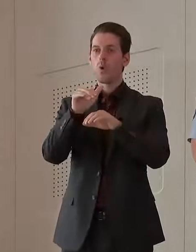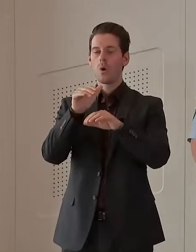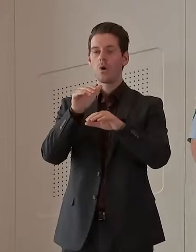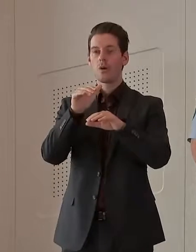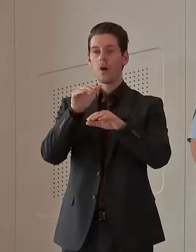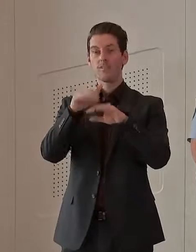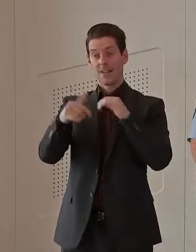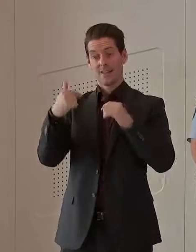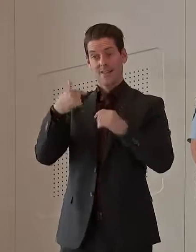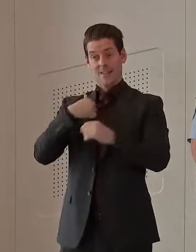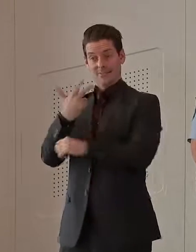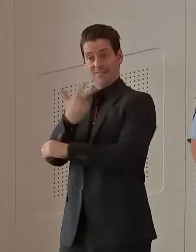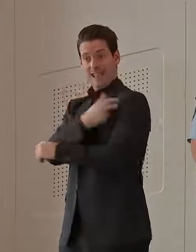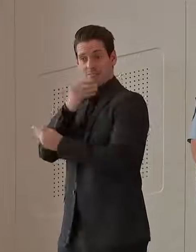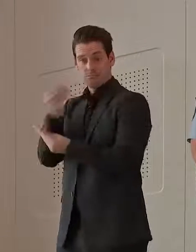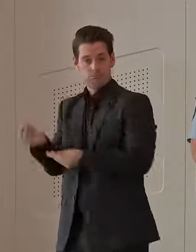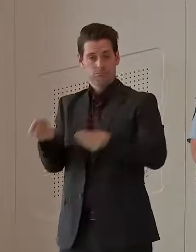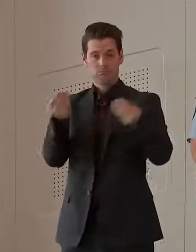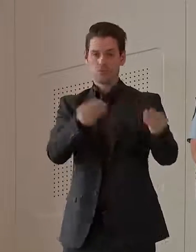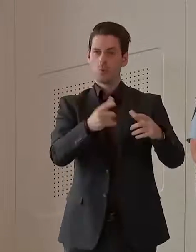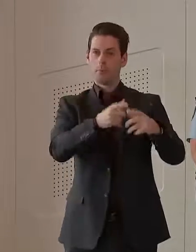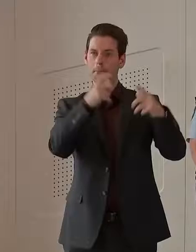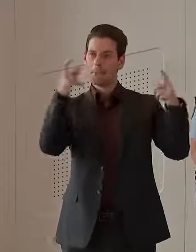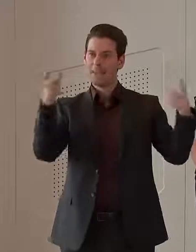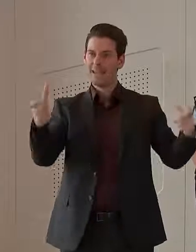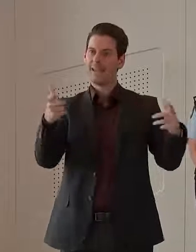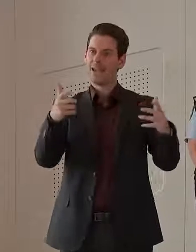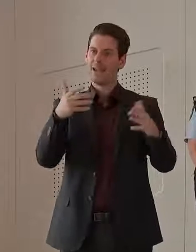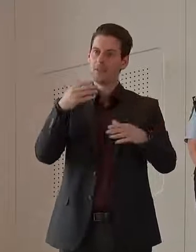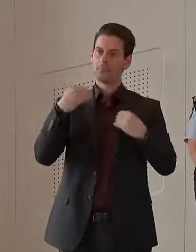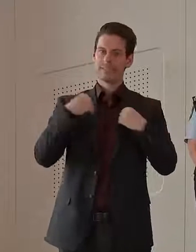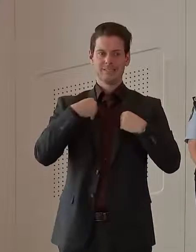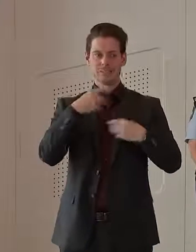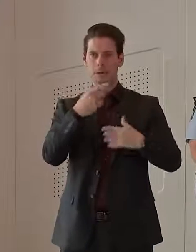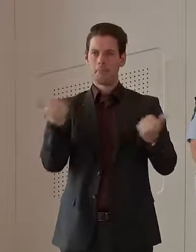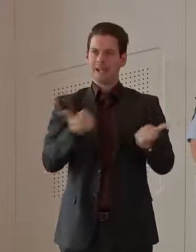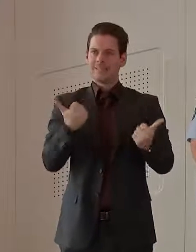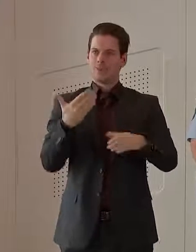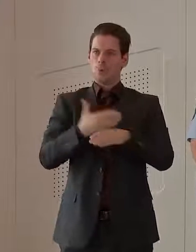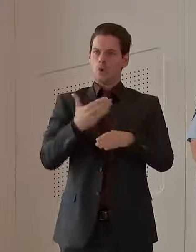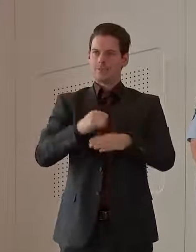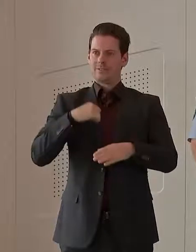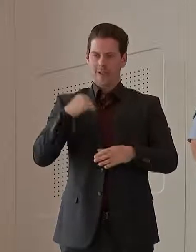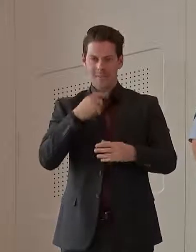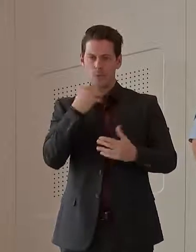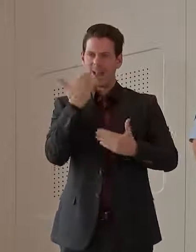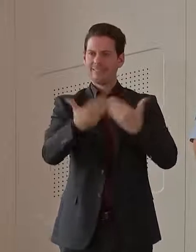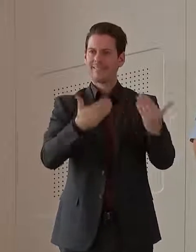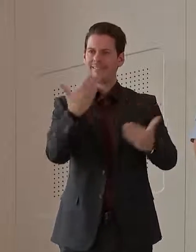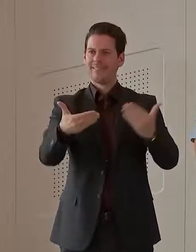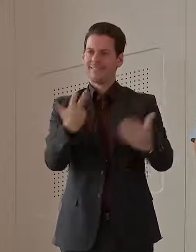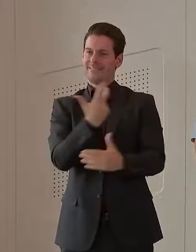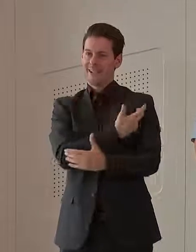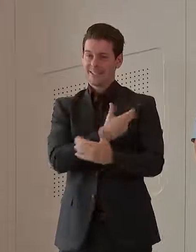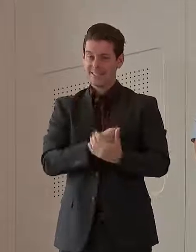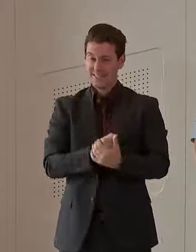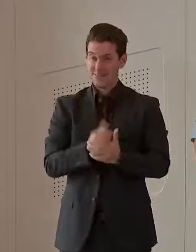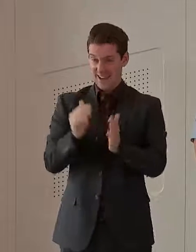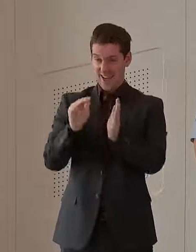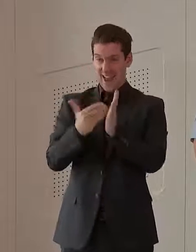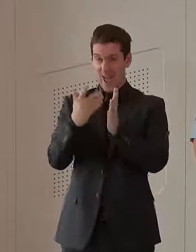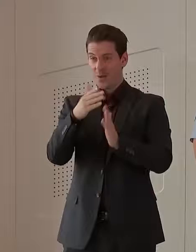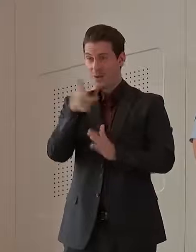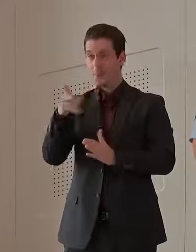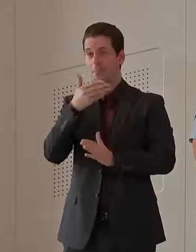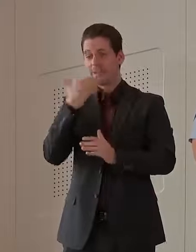to those hubs out there to make sure we get the workers vaccinated. But now is the time, Queensland. So if you haven't put your name down,